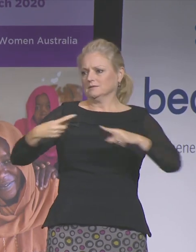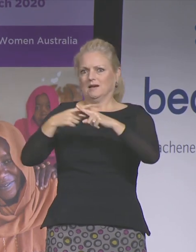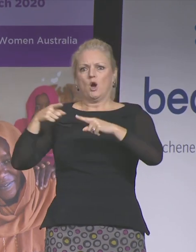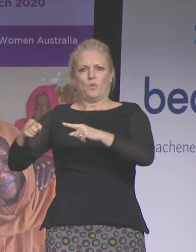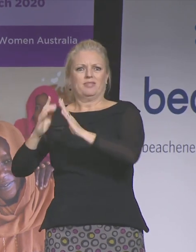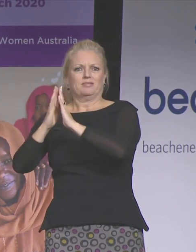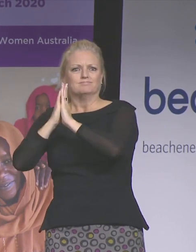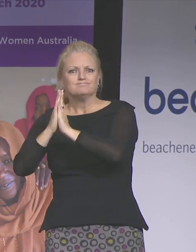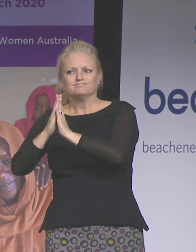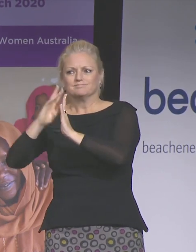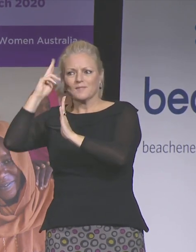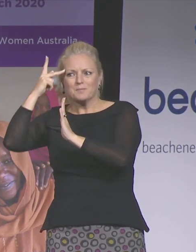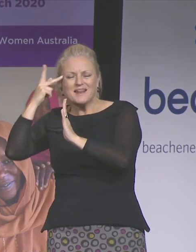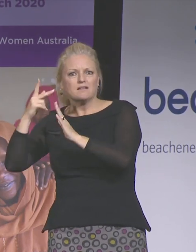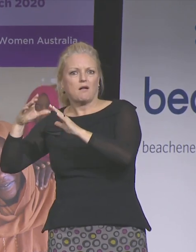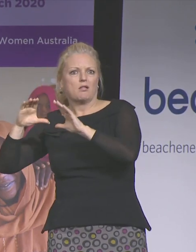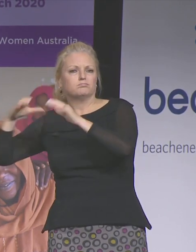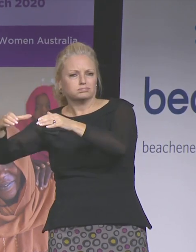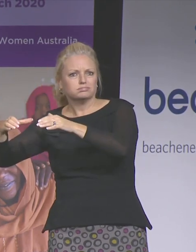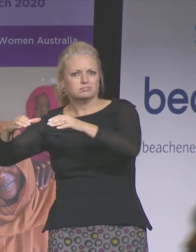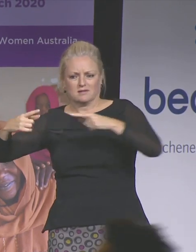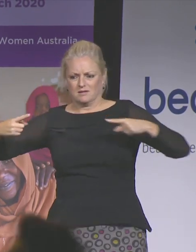increasingly contested.